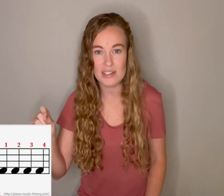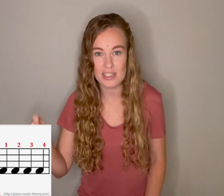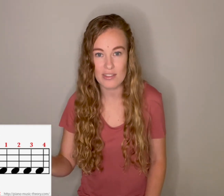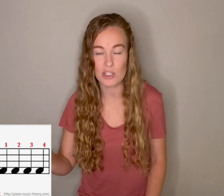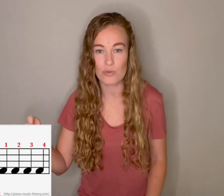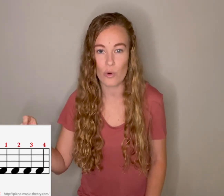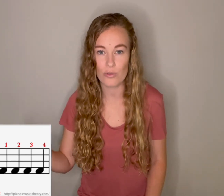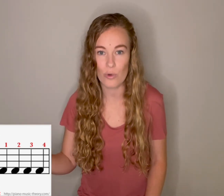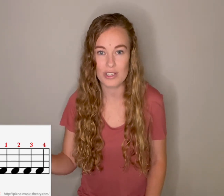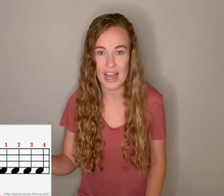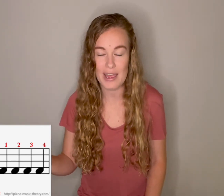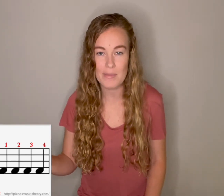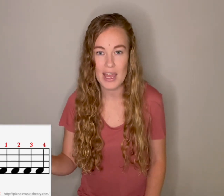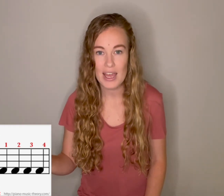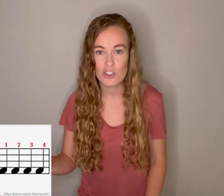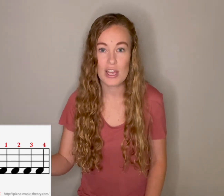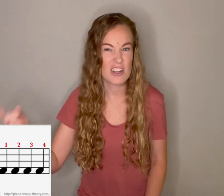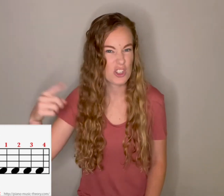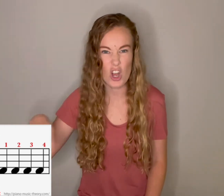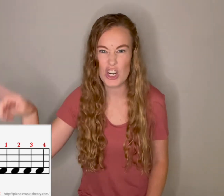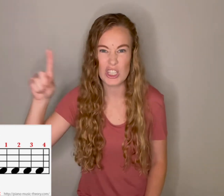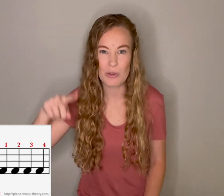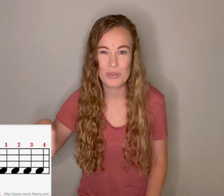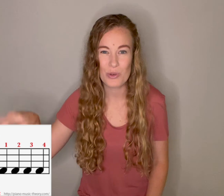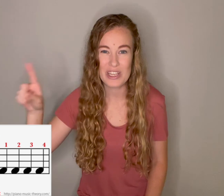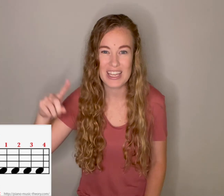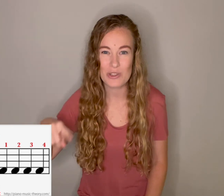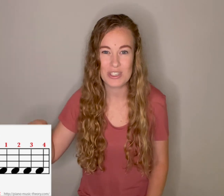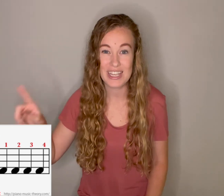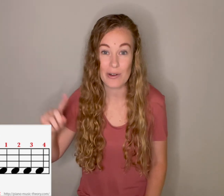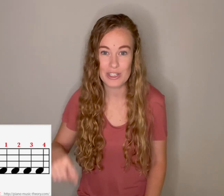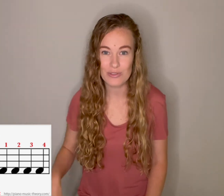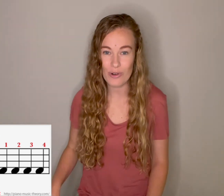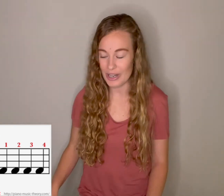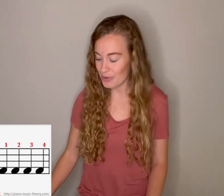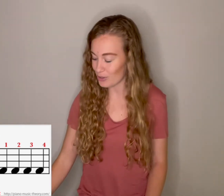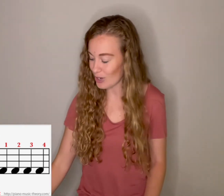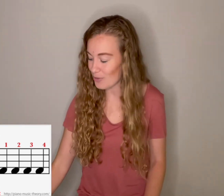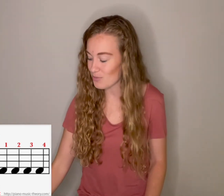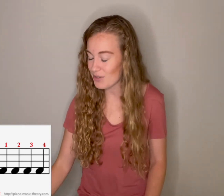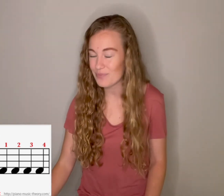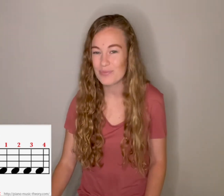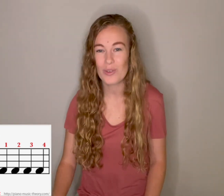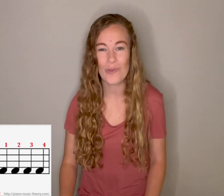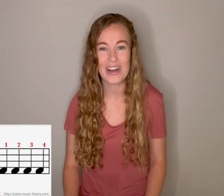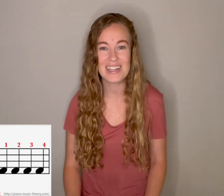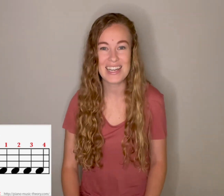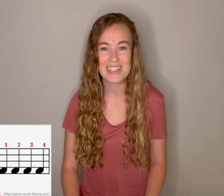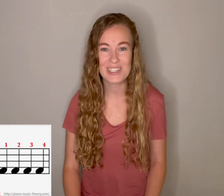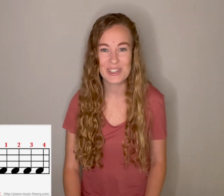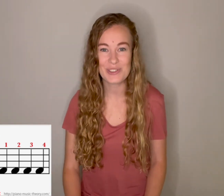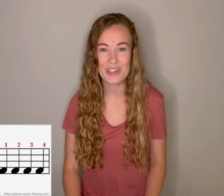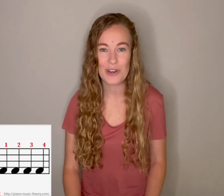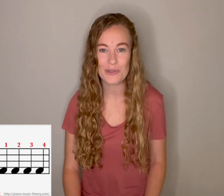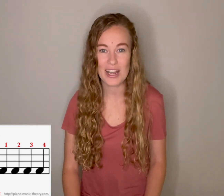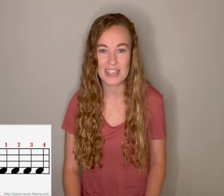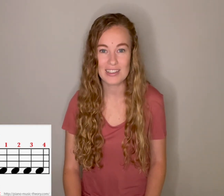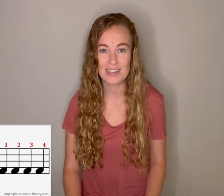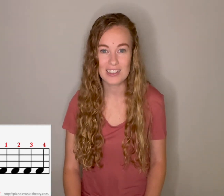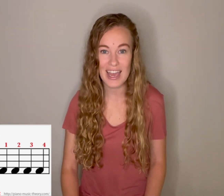in this four-four time and just on a loop so we get used to counting to four. Here we go. Try it with me. One, two, ready, count.